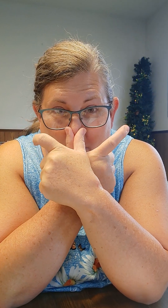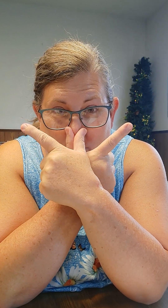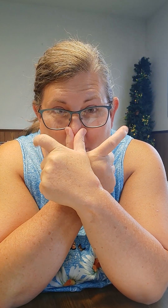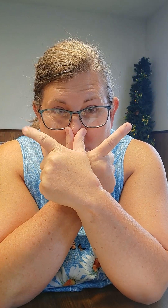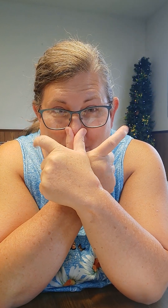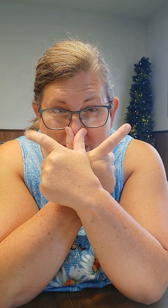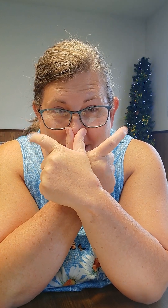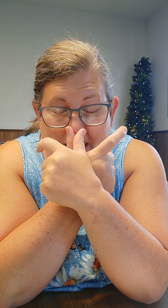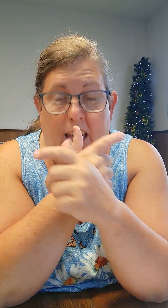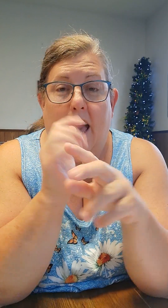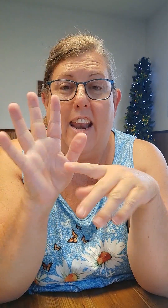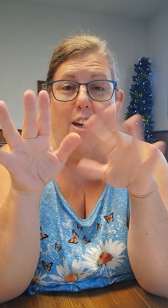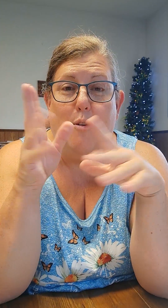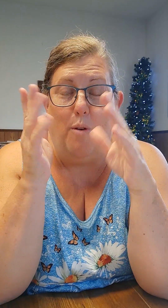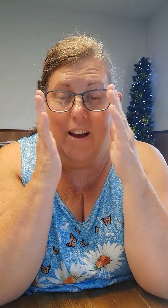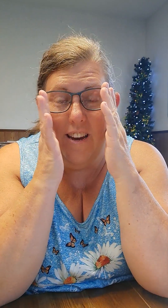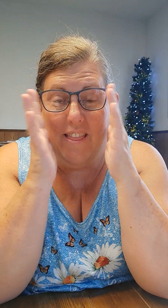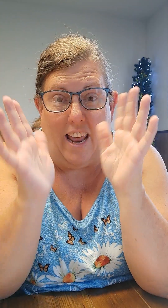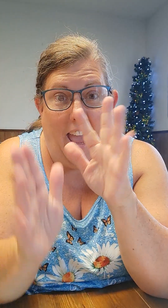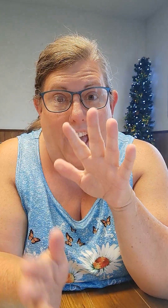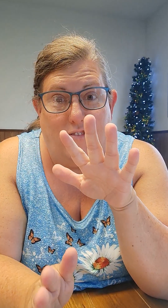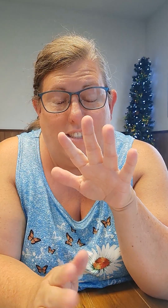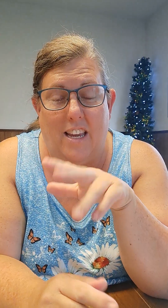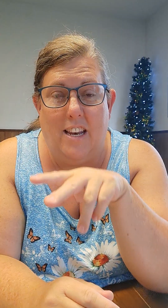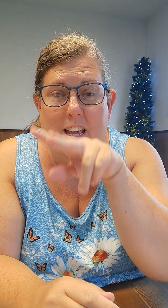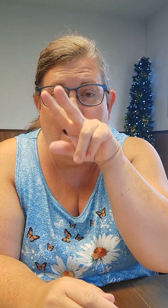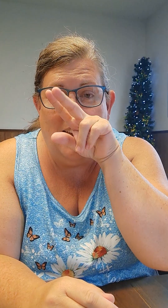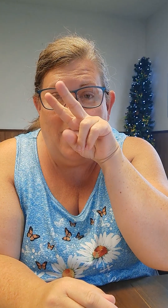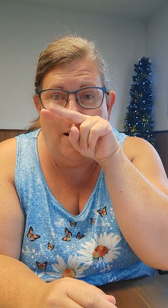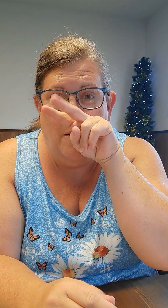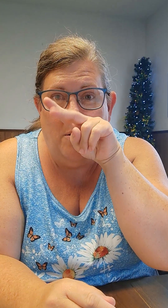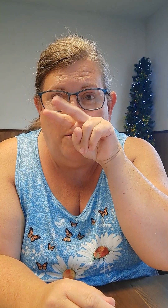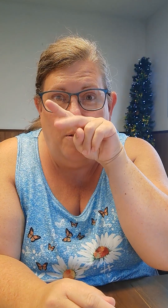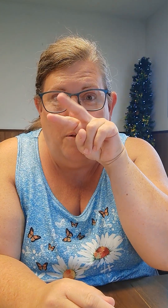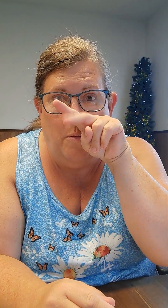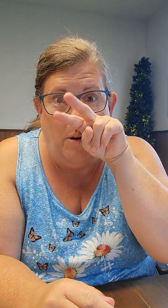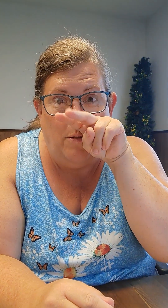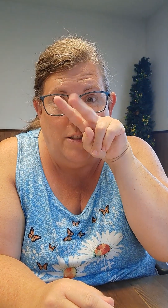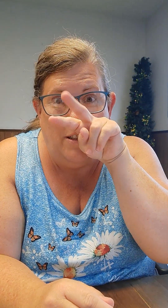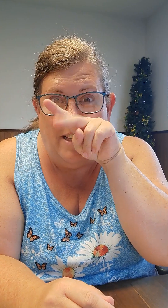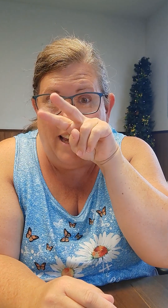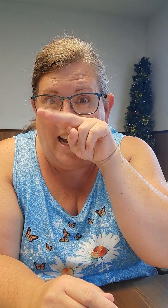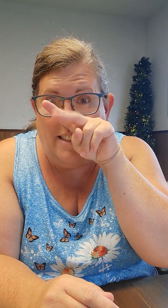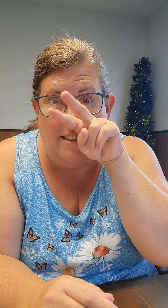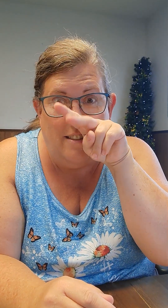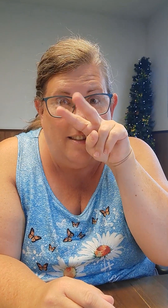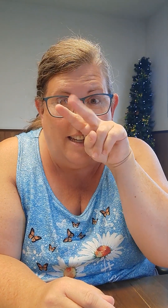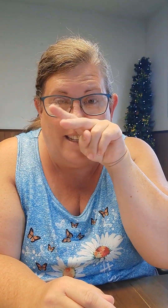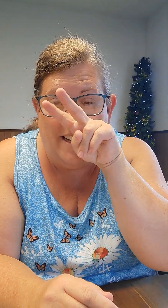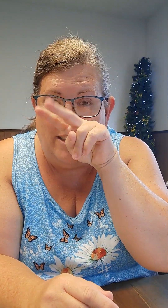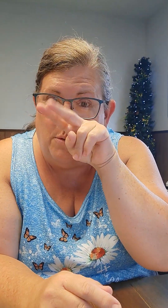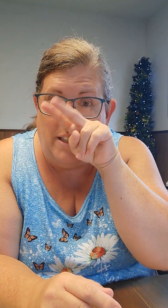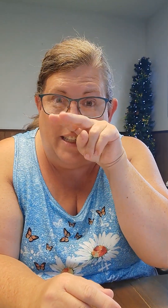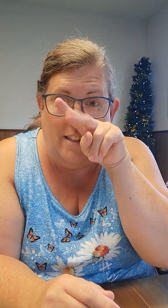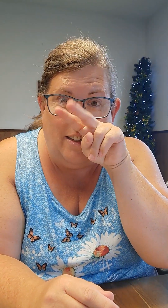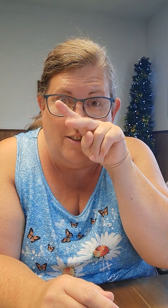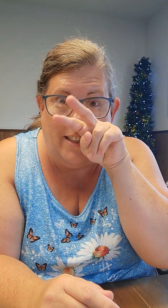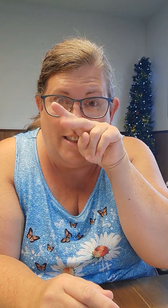Roach. Another one that I have seen. Roach. You see the eye. The tenders really go like this.